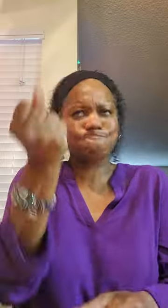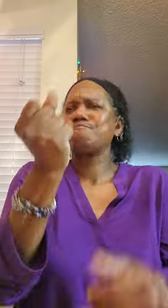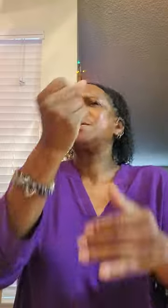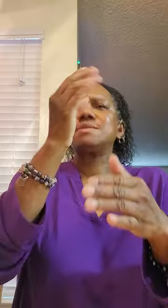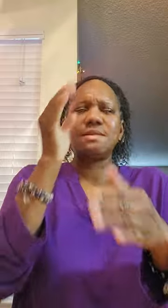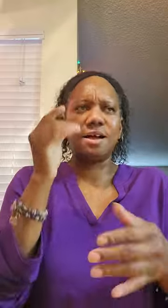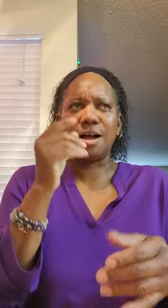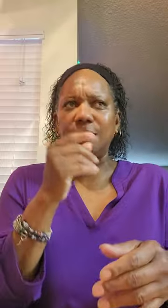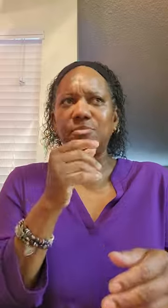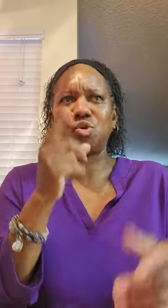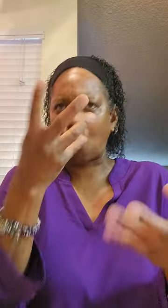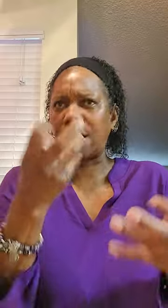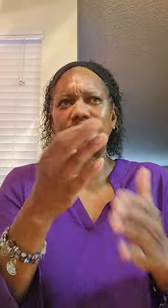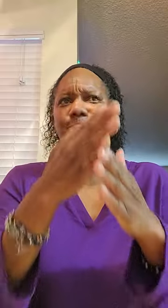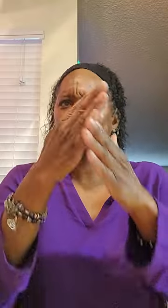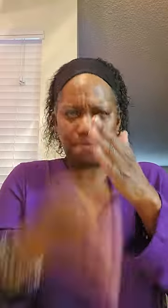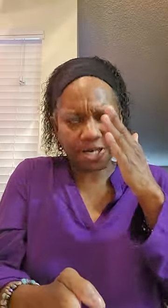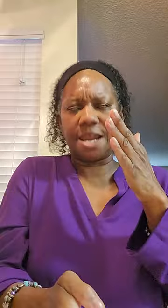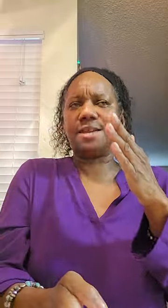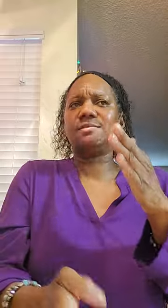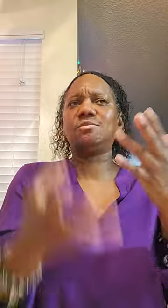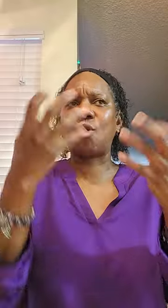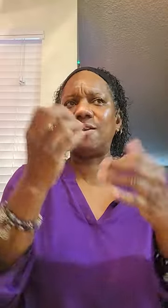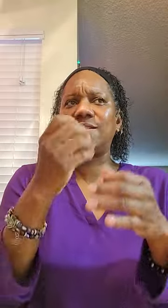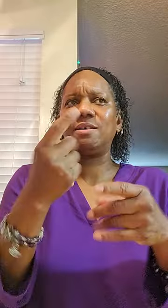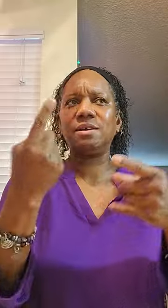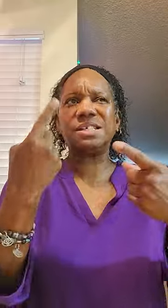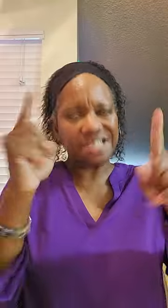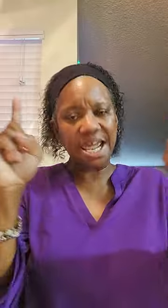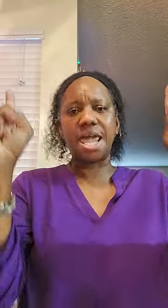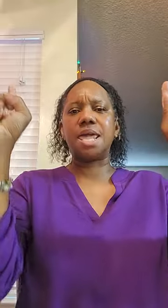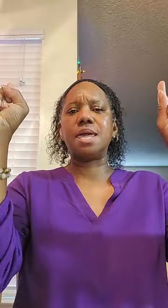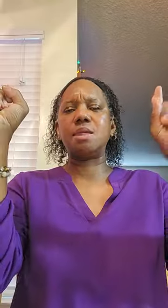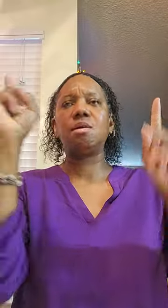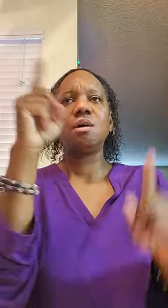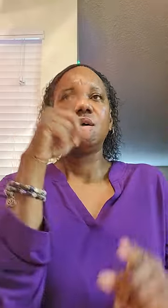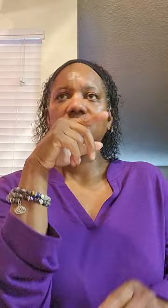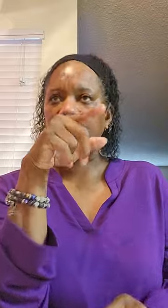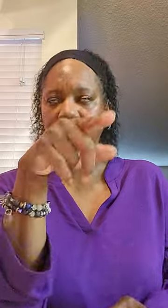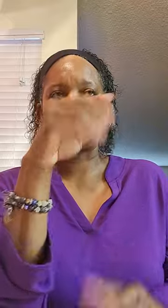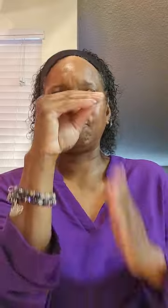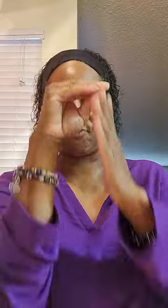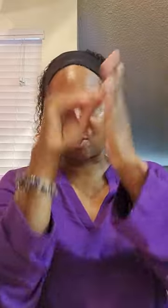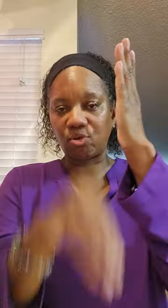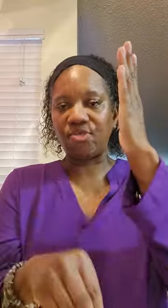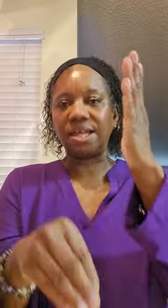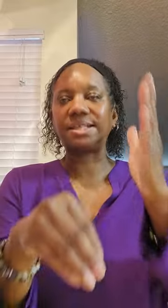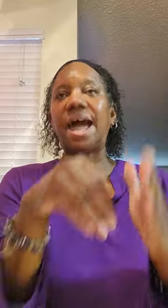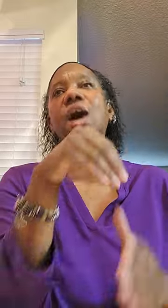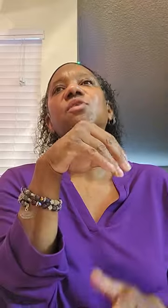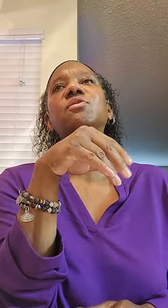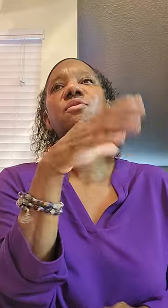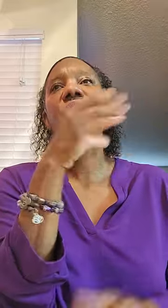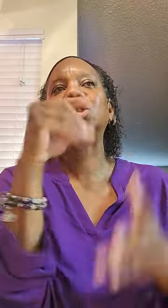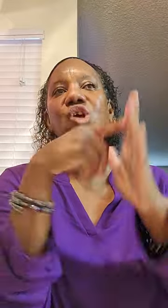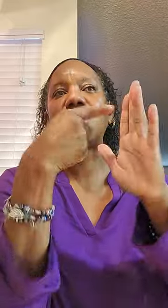you want to complete, you want to succeed, then fill those things out and start